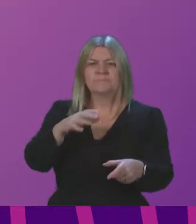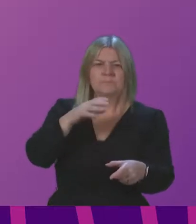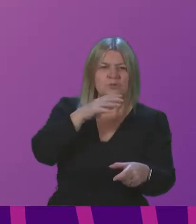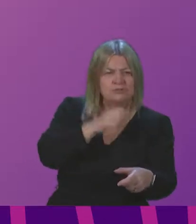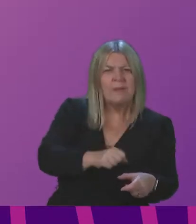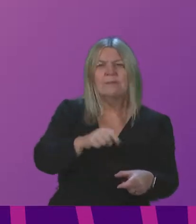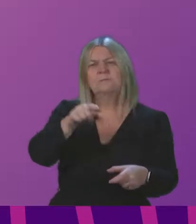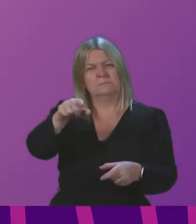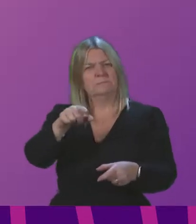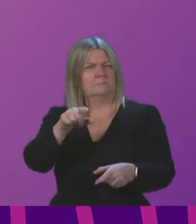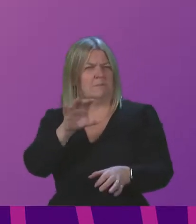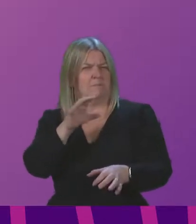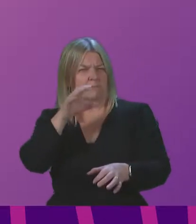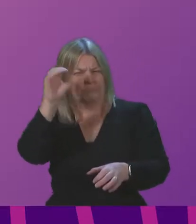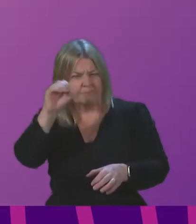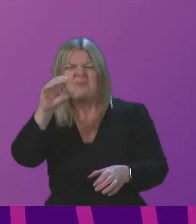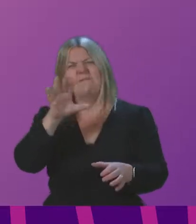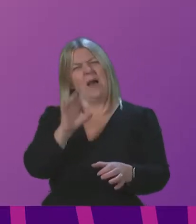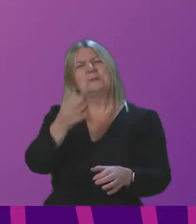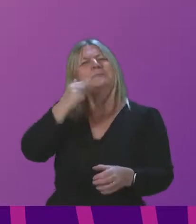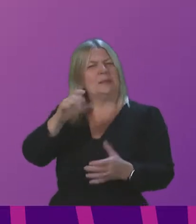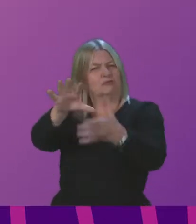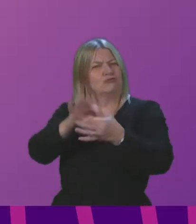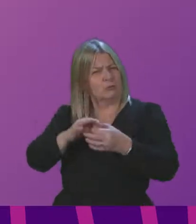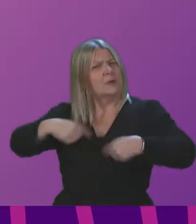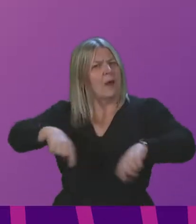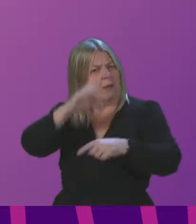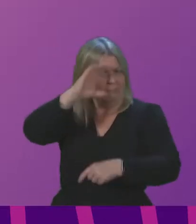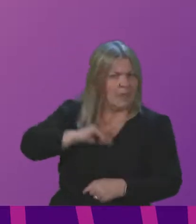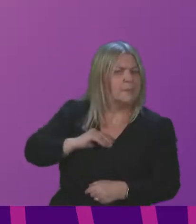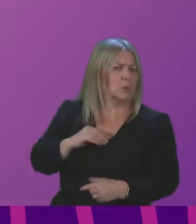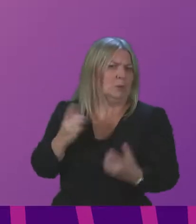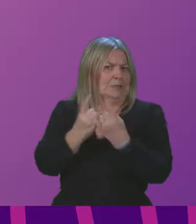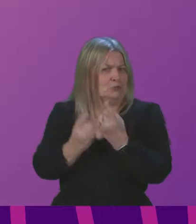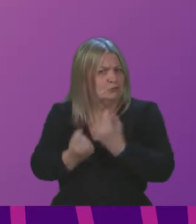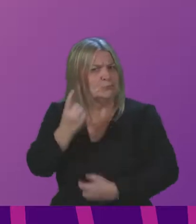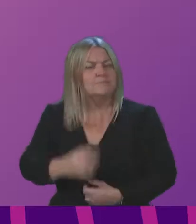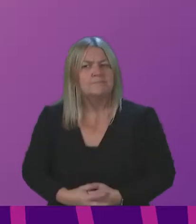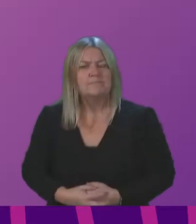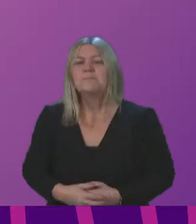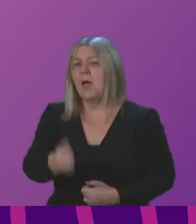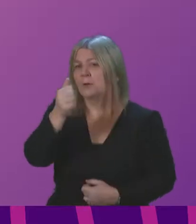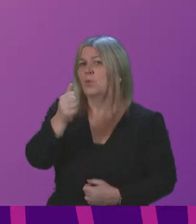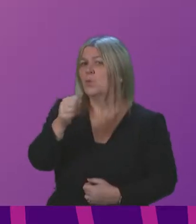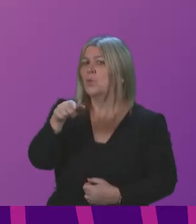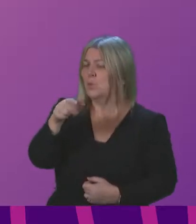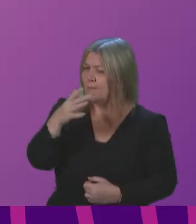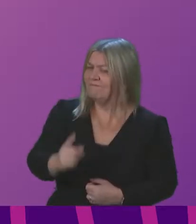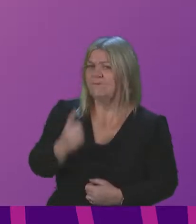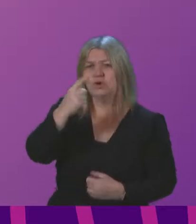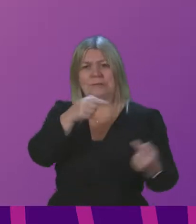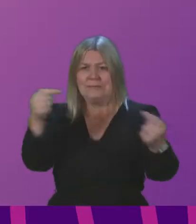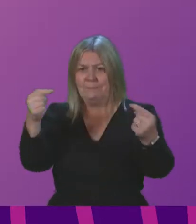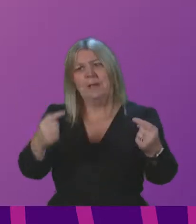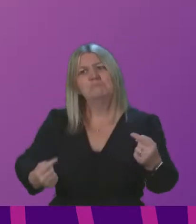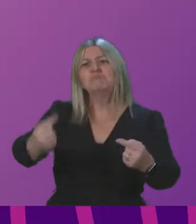determine the needs in the aisles. Scottish Liberal Democrats led the first long COVID debate in this chamber, and I'm grateful to the fellow